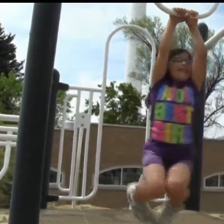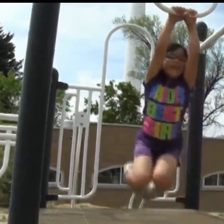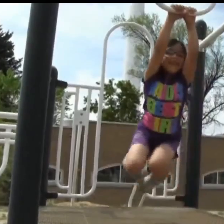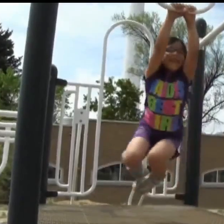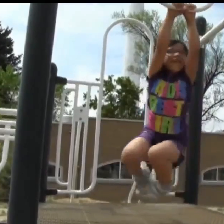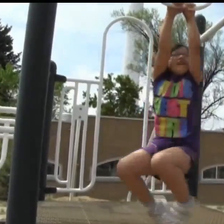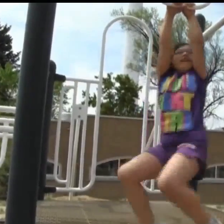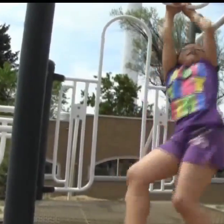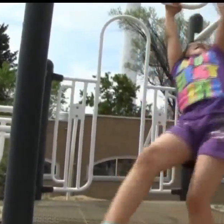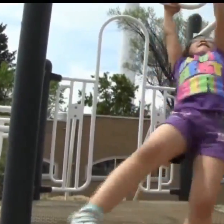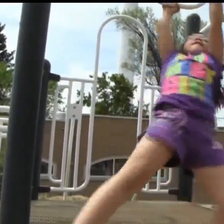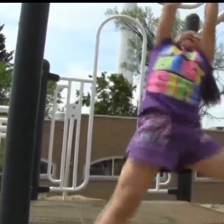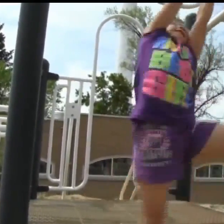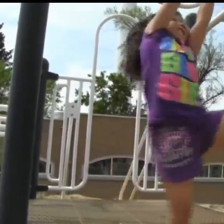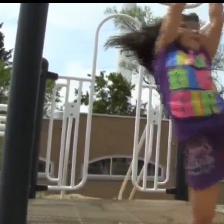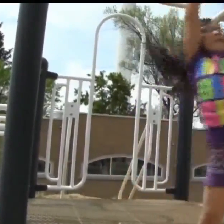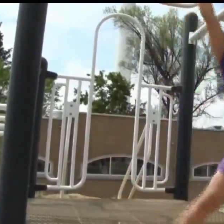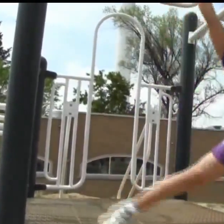see you do it.